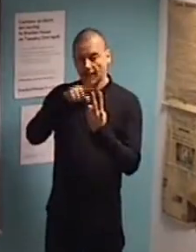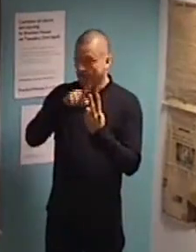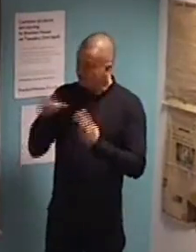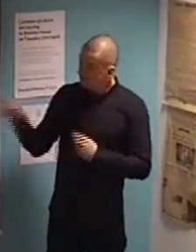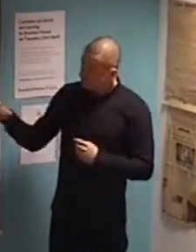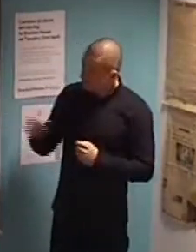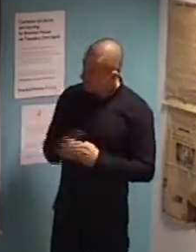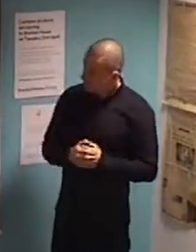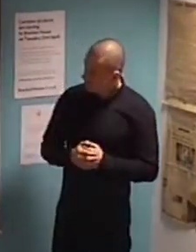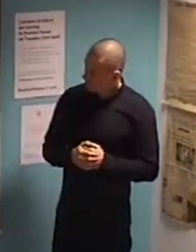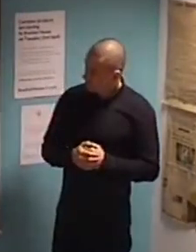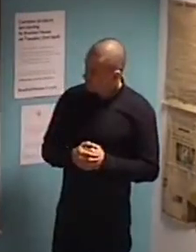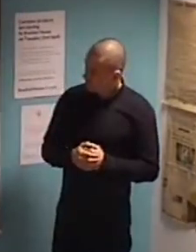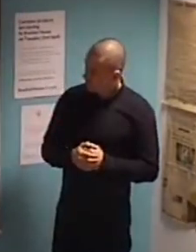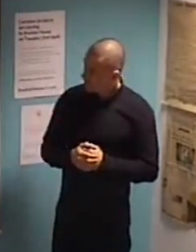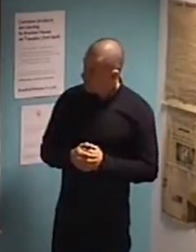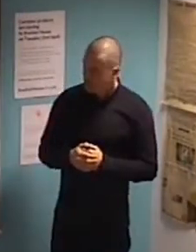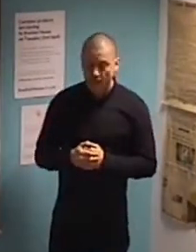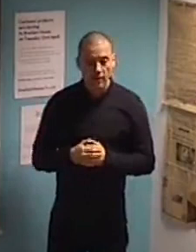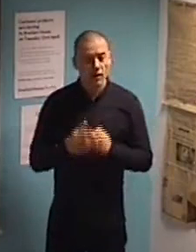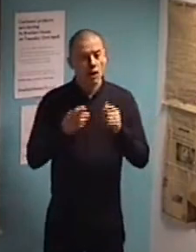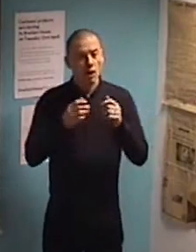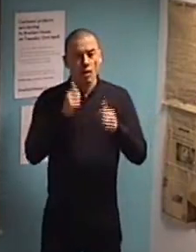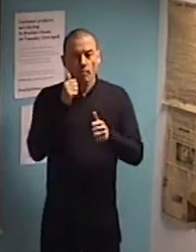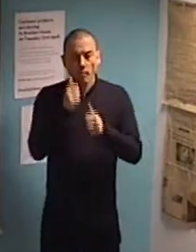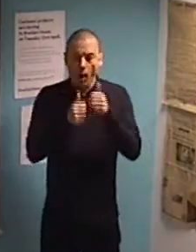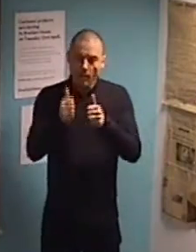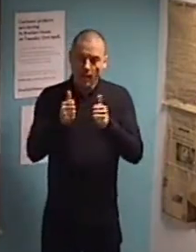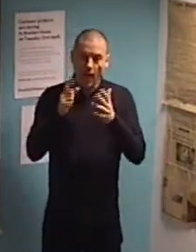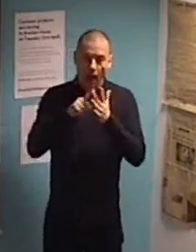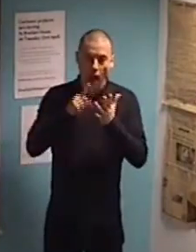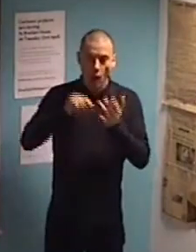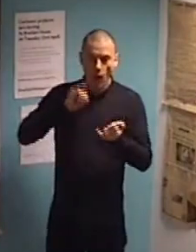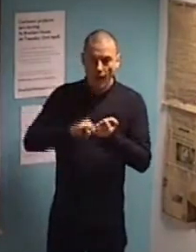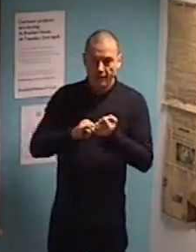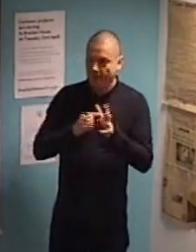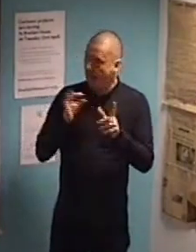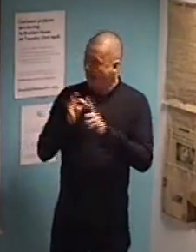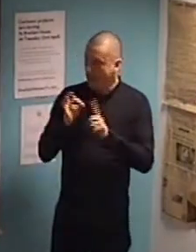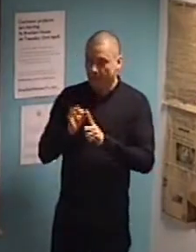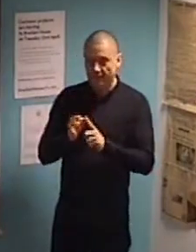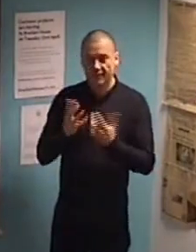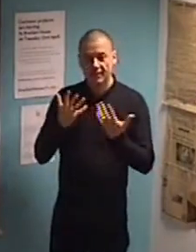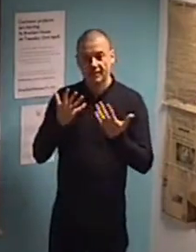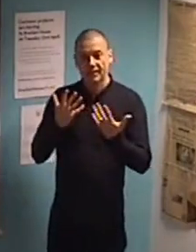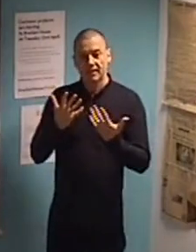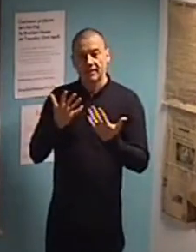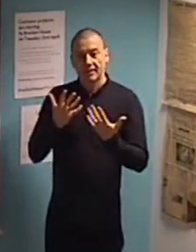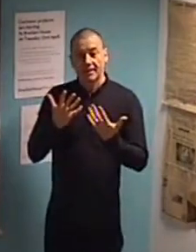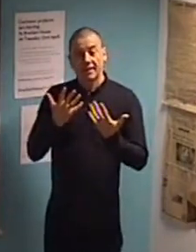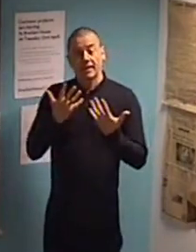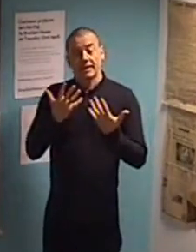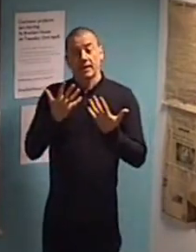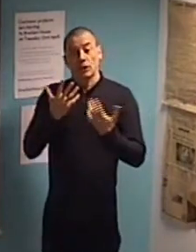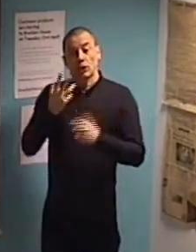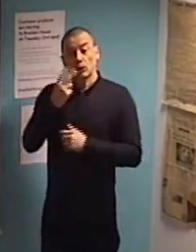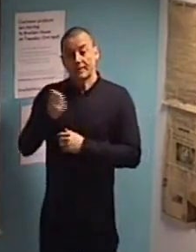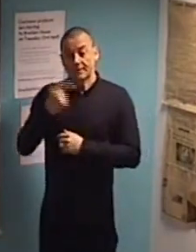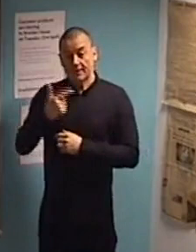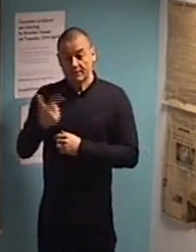most popular iOS application in 2017, which is, like, ten years up to the first generation of iPhone.